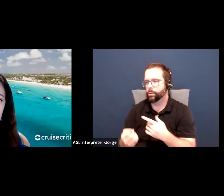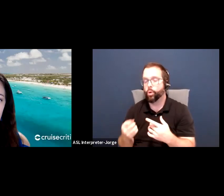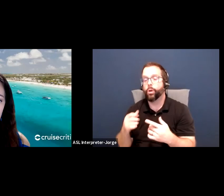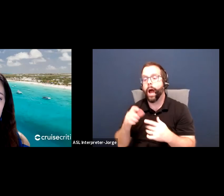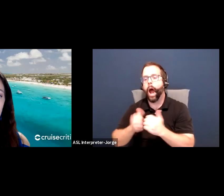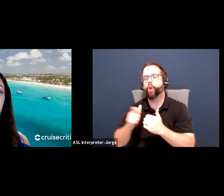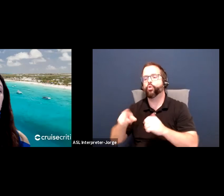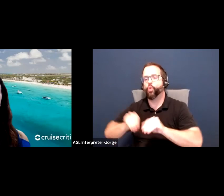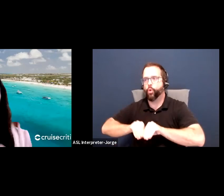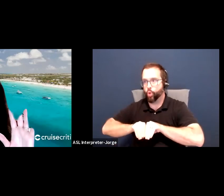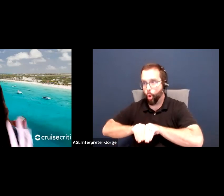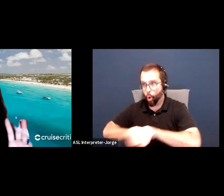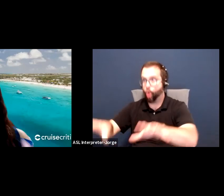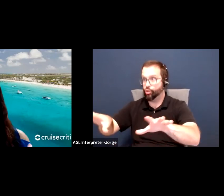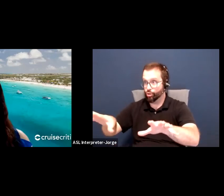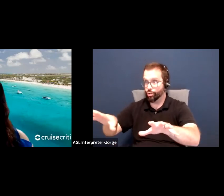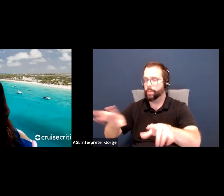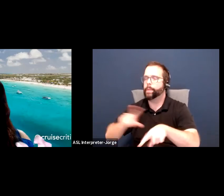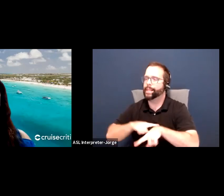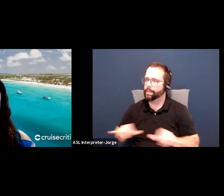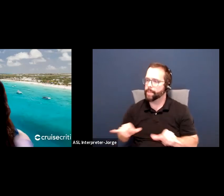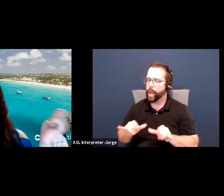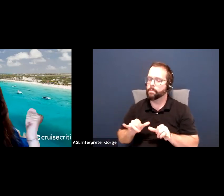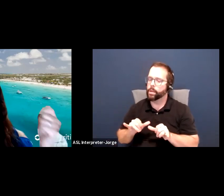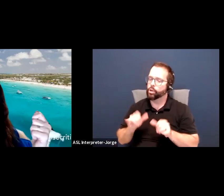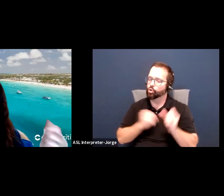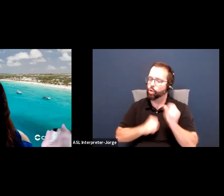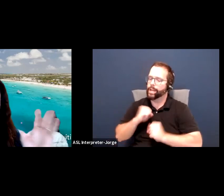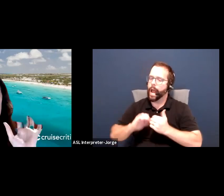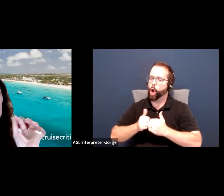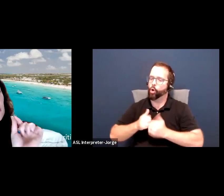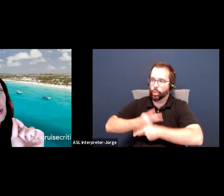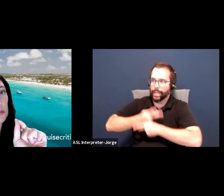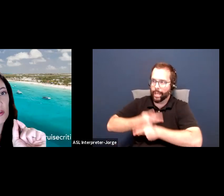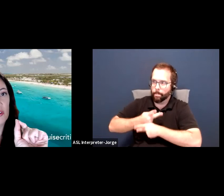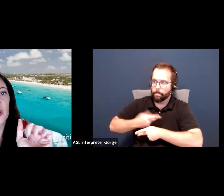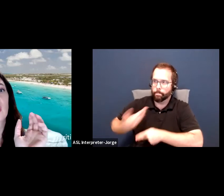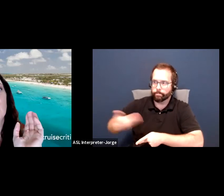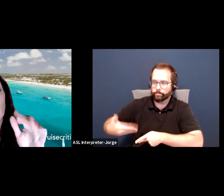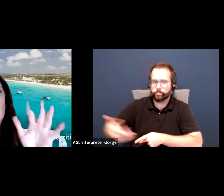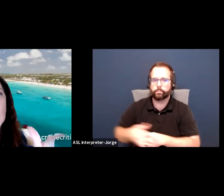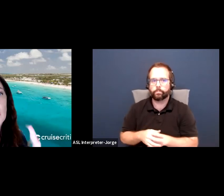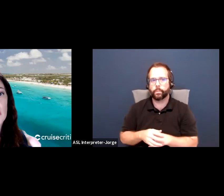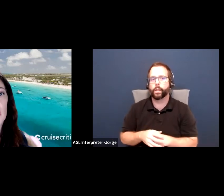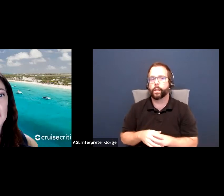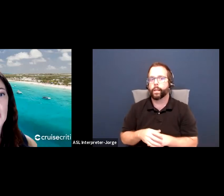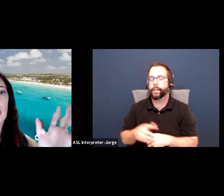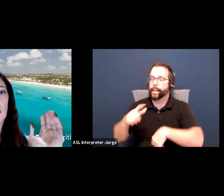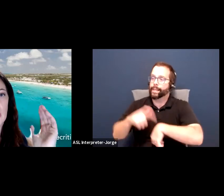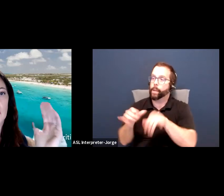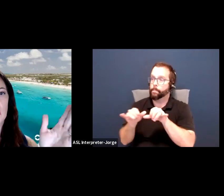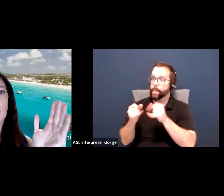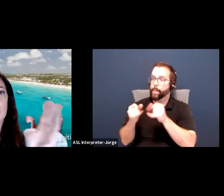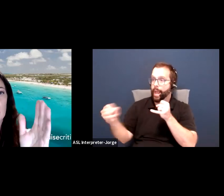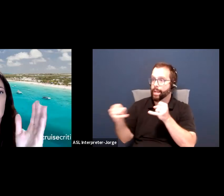maintain it. Then your timeline, just like, you know, an archery competition, they're very specific. Your timeline is going to say,